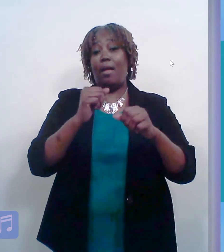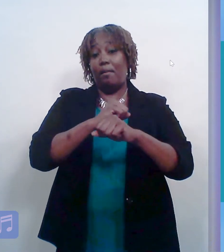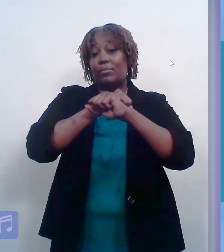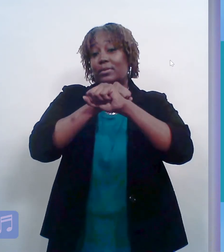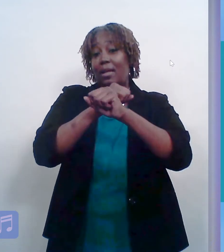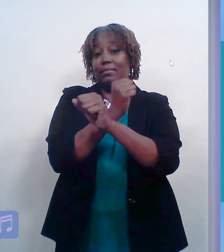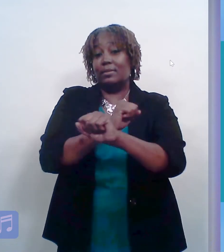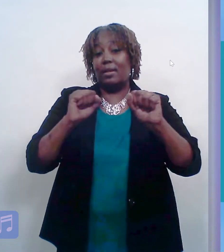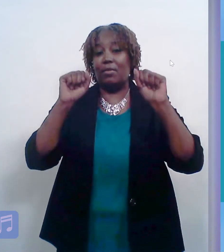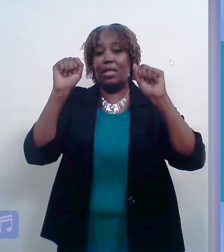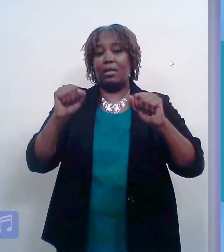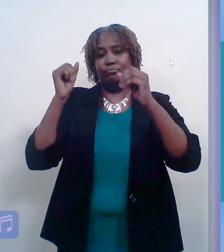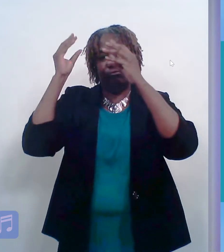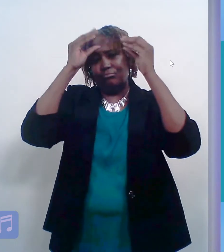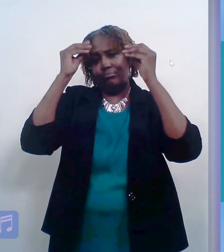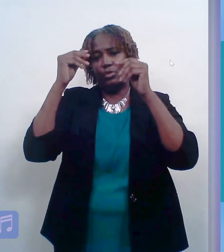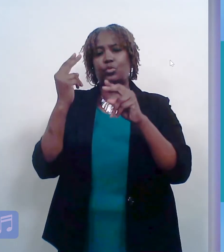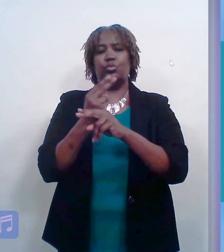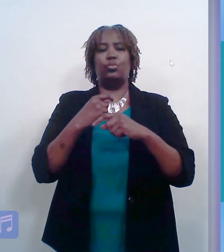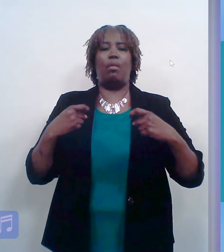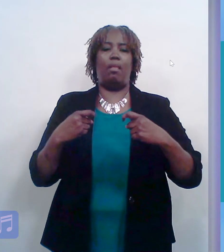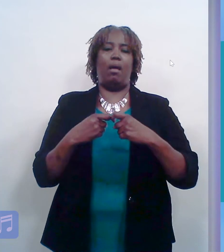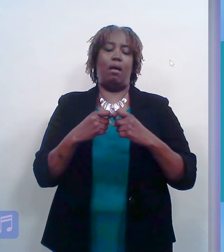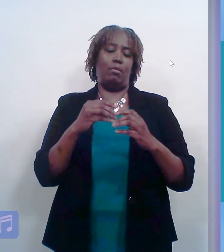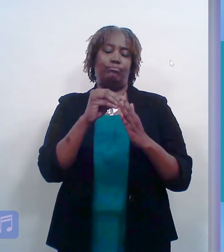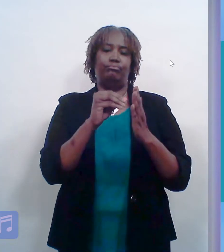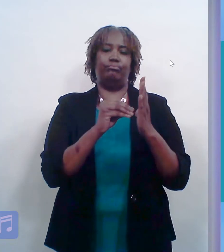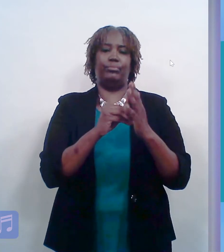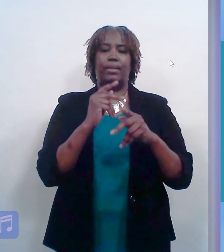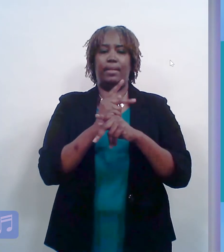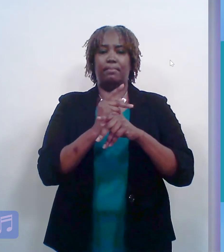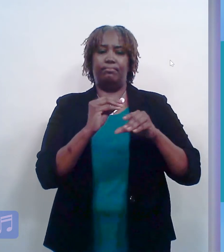First, you could take advantage of electronic record keeping.